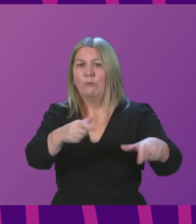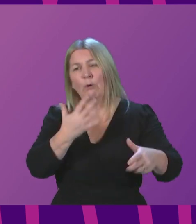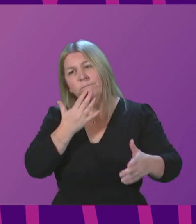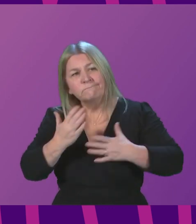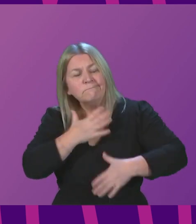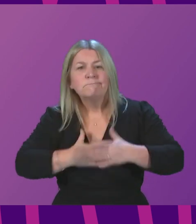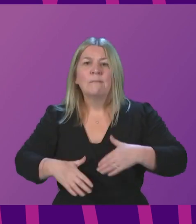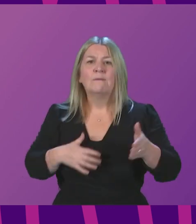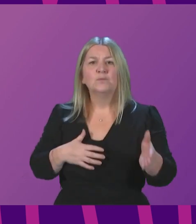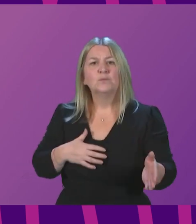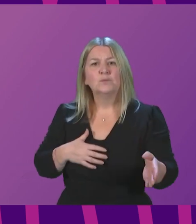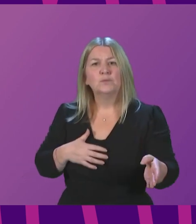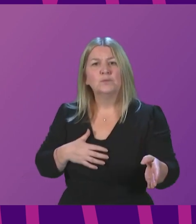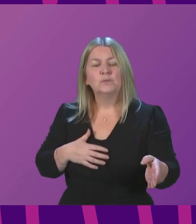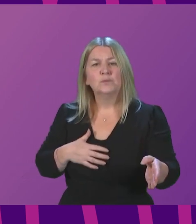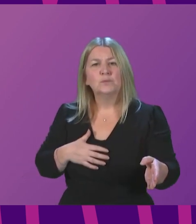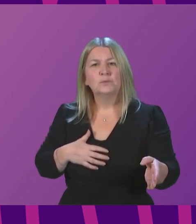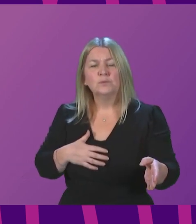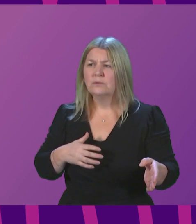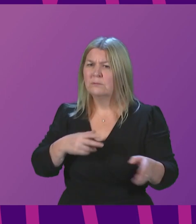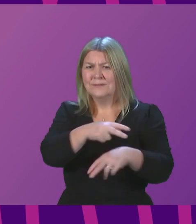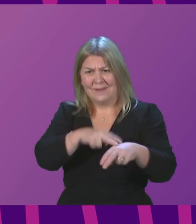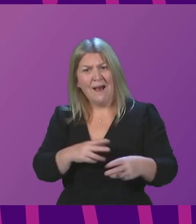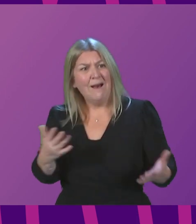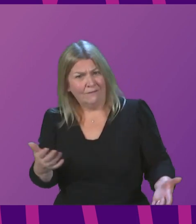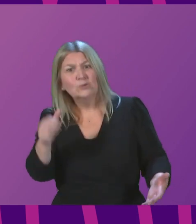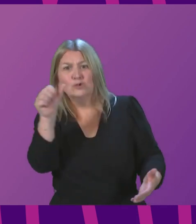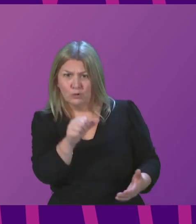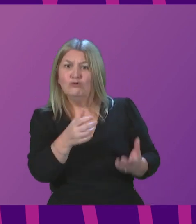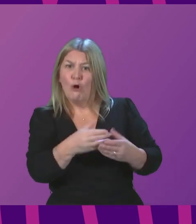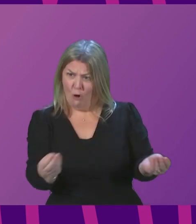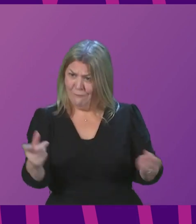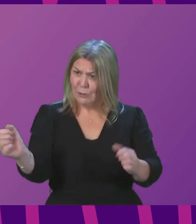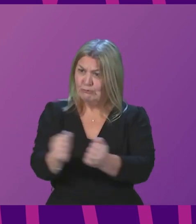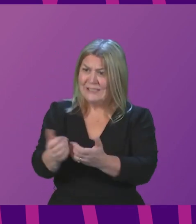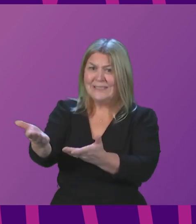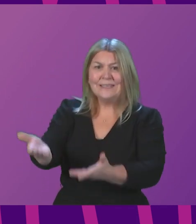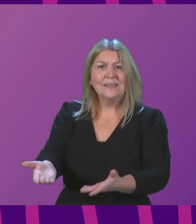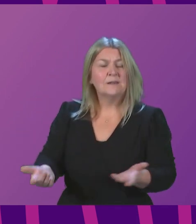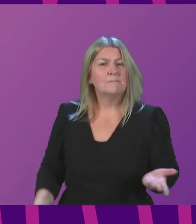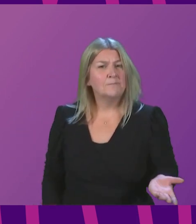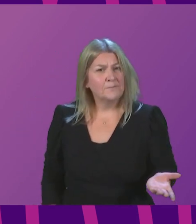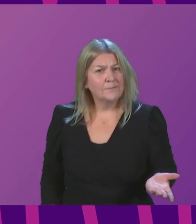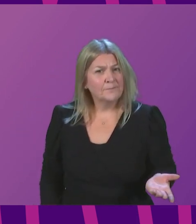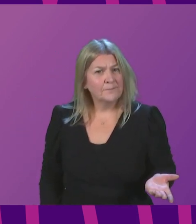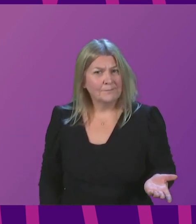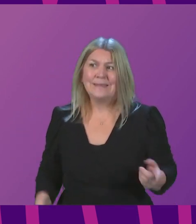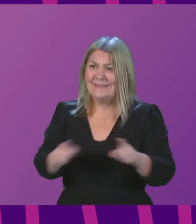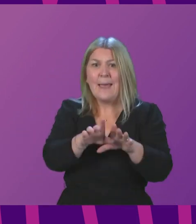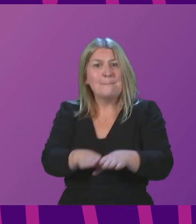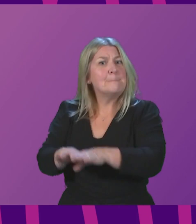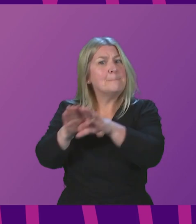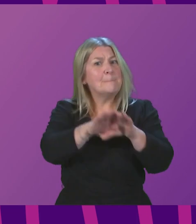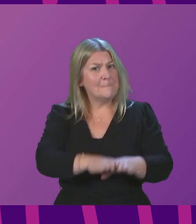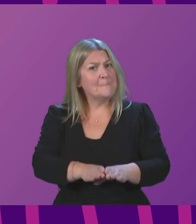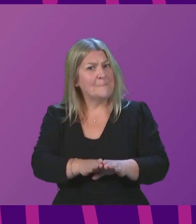to, rightly before she said that shop workers deserve a festive break, such as the rest of us